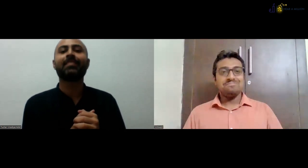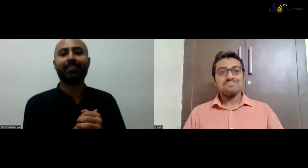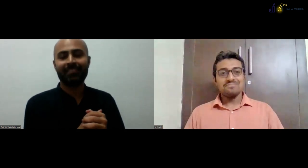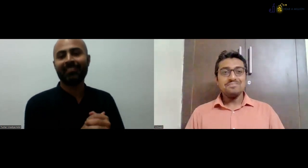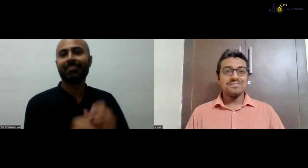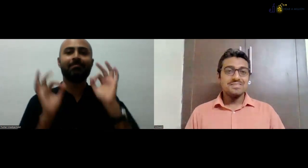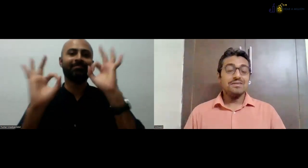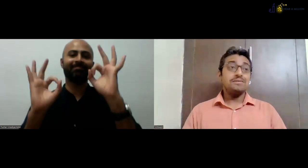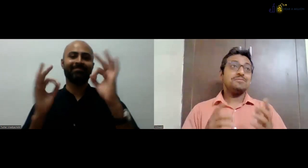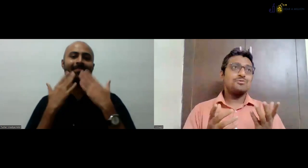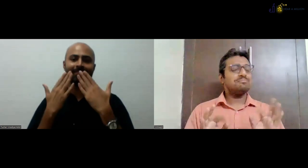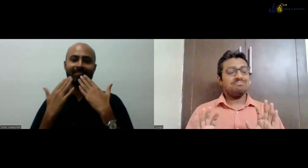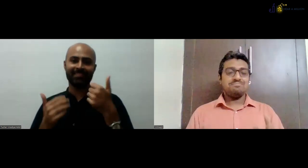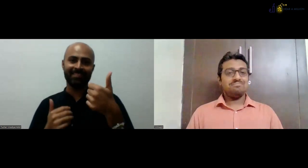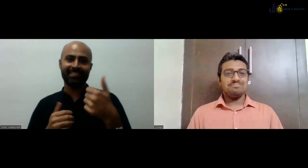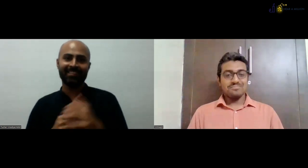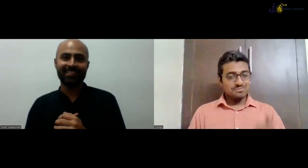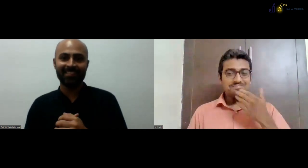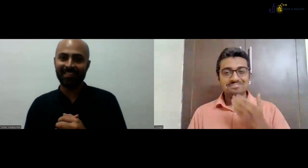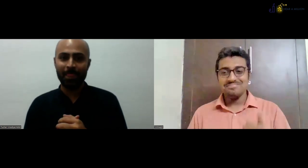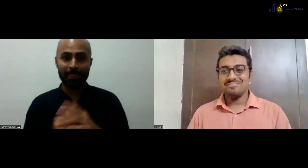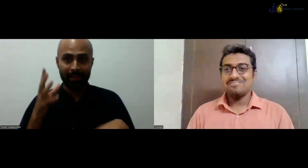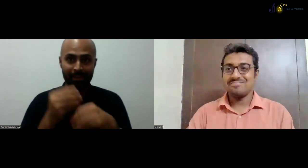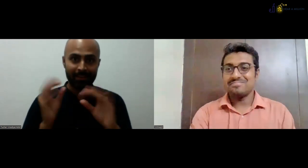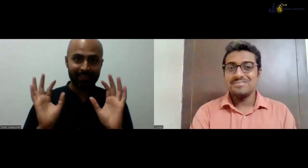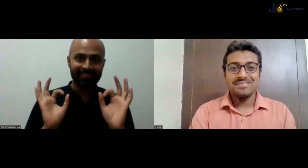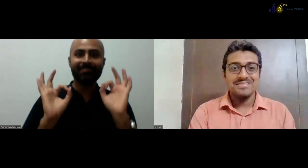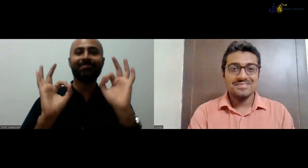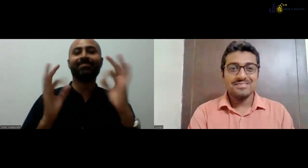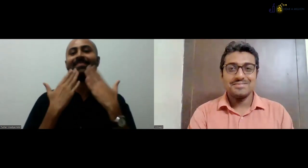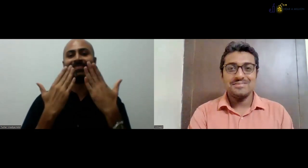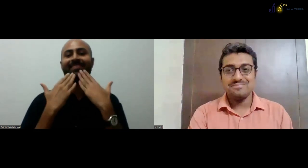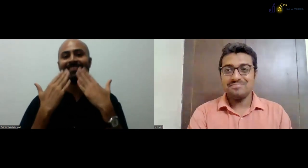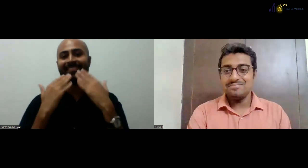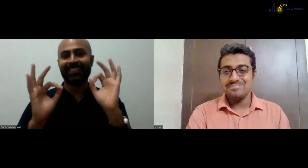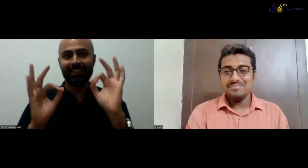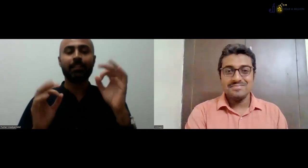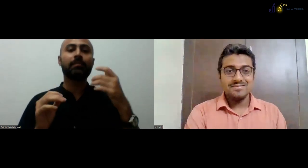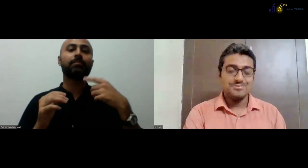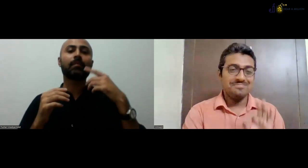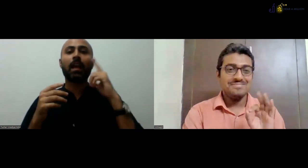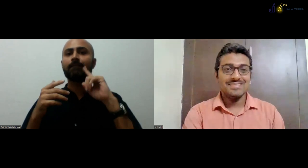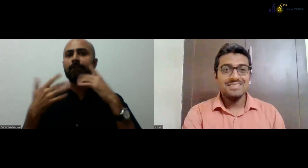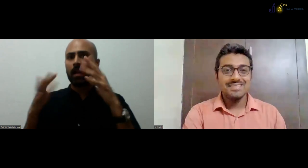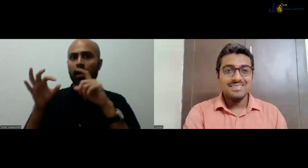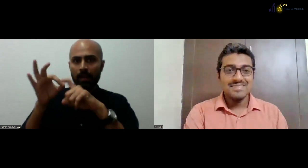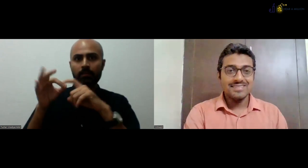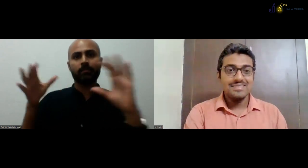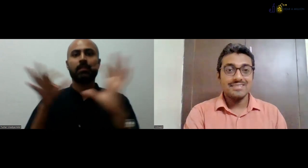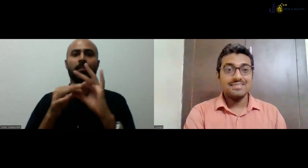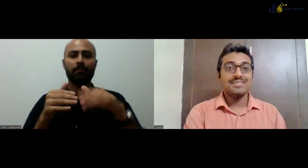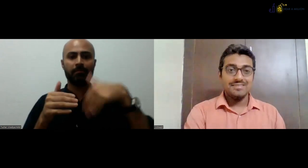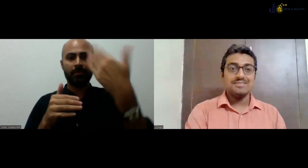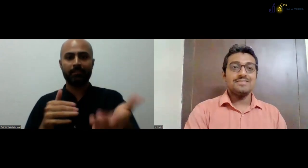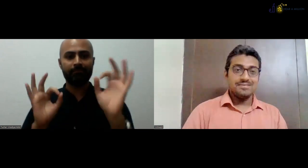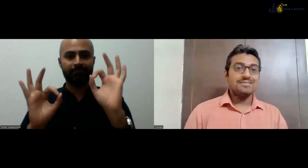candidates who will be graduating from the DTISL. Thank you so much. I hope there's nothing else to add. Thank you so much.